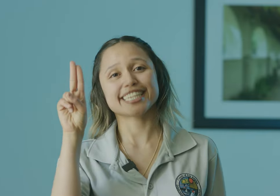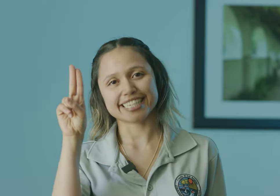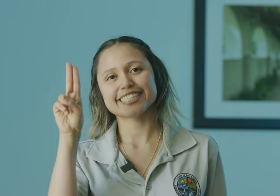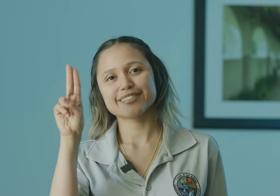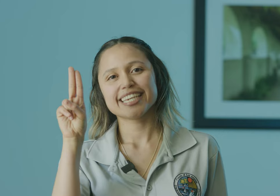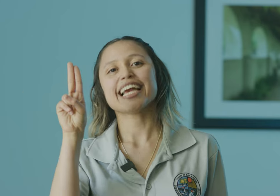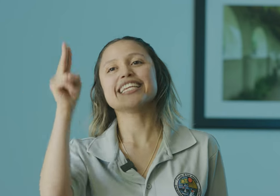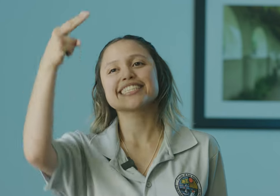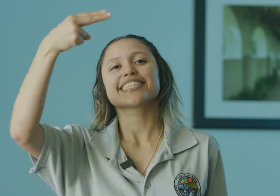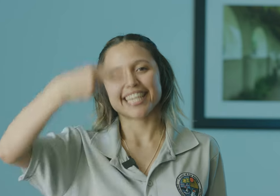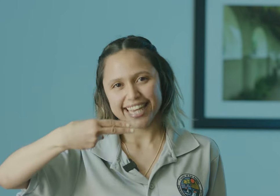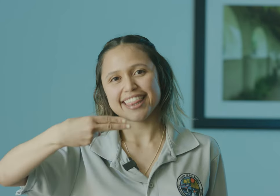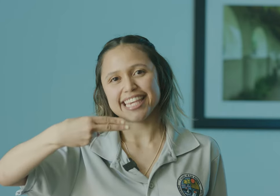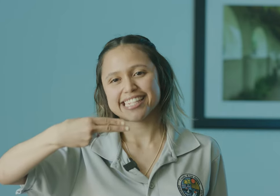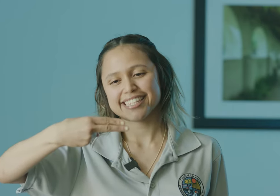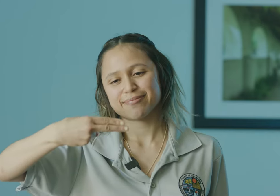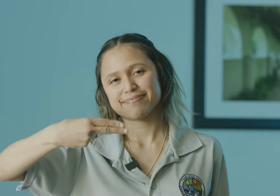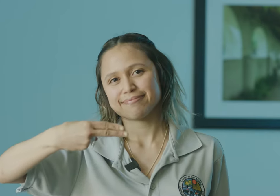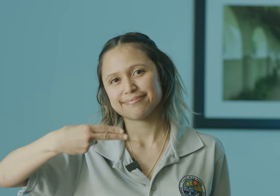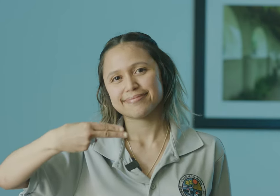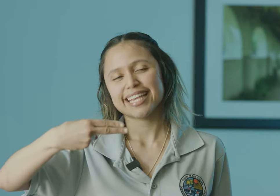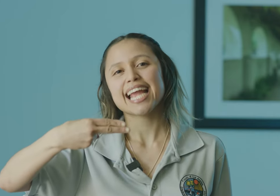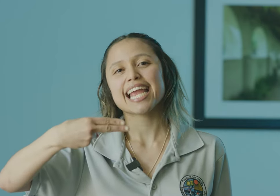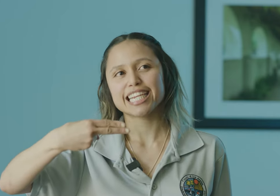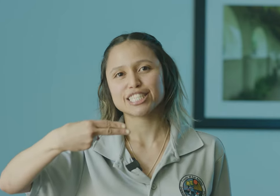And it's this. H.